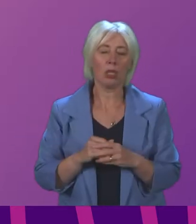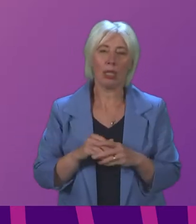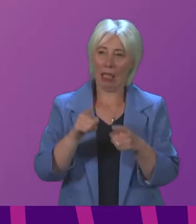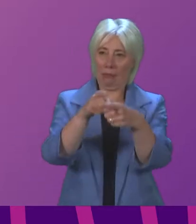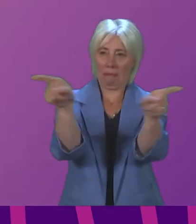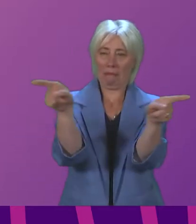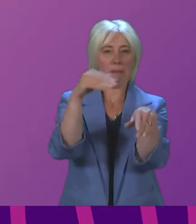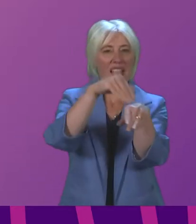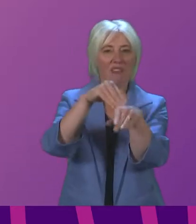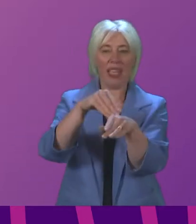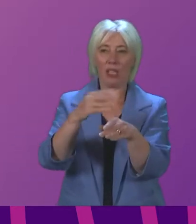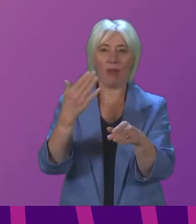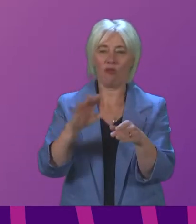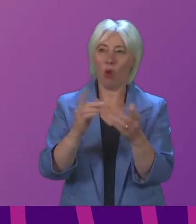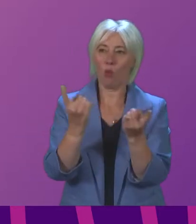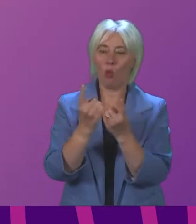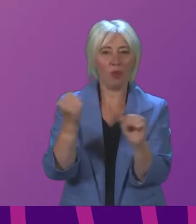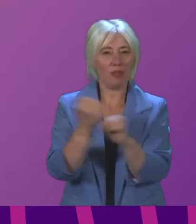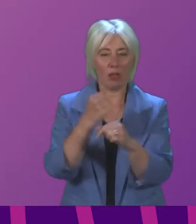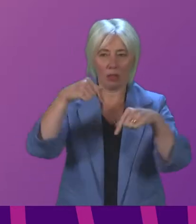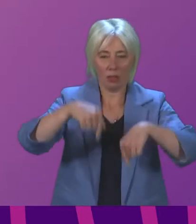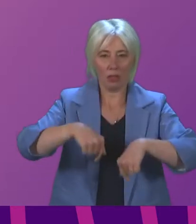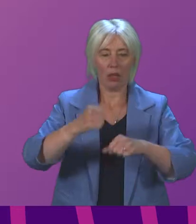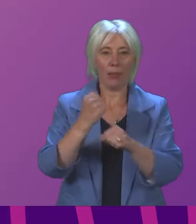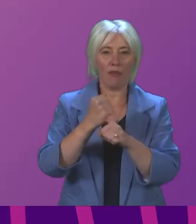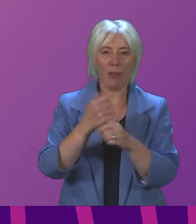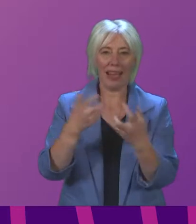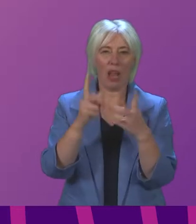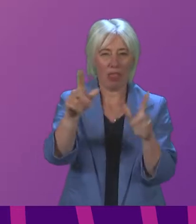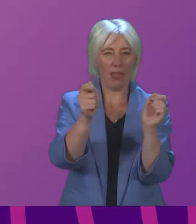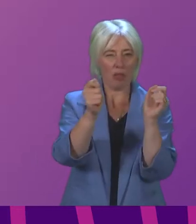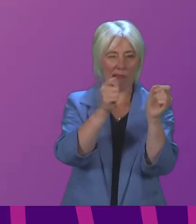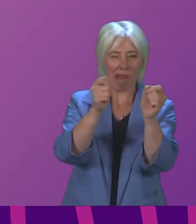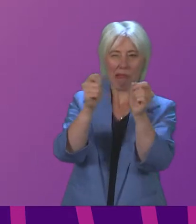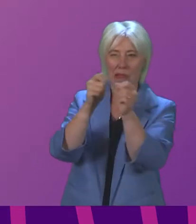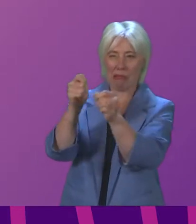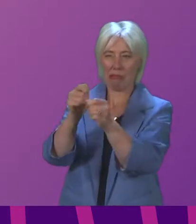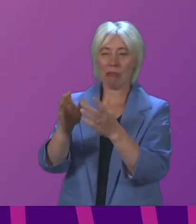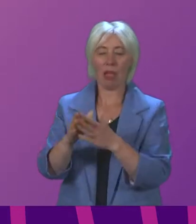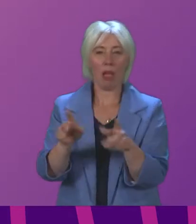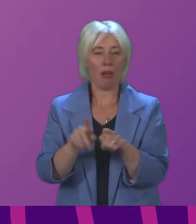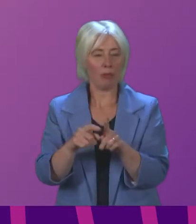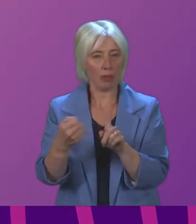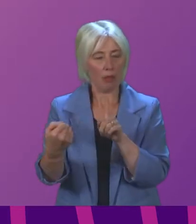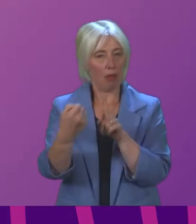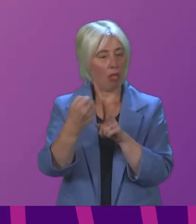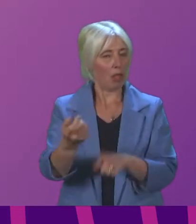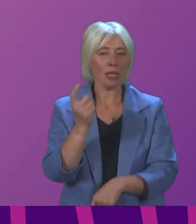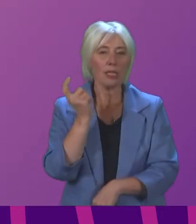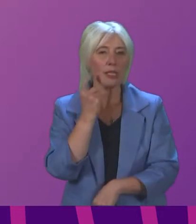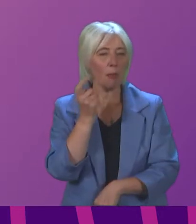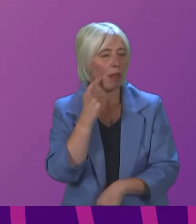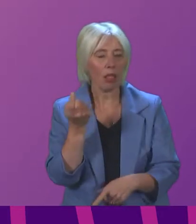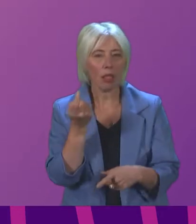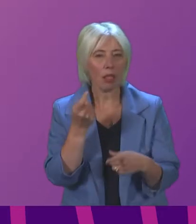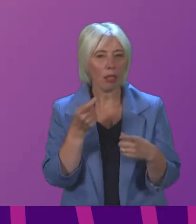they have been affected by the measures put in place and how they have sought to adapt and like the convener I have been struck how effective some relatively simple measures can